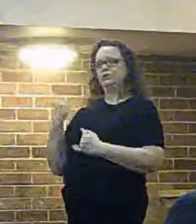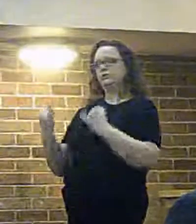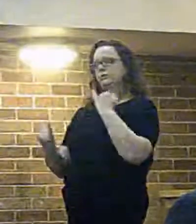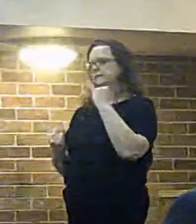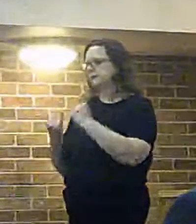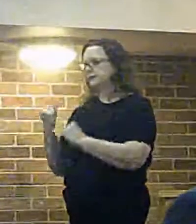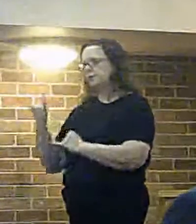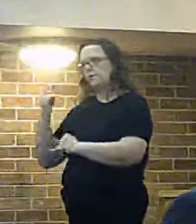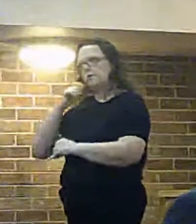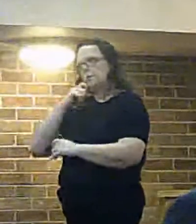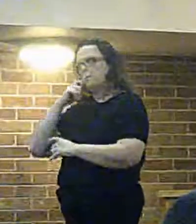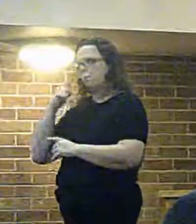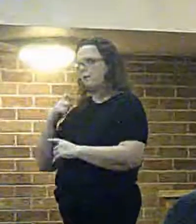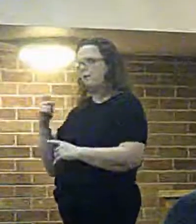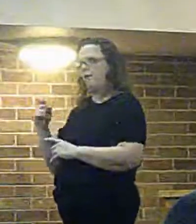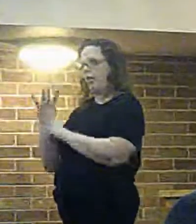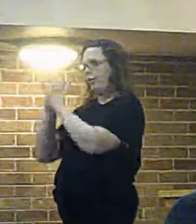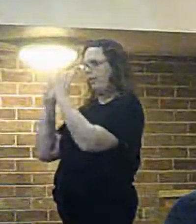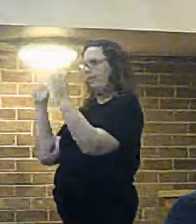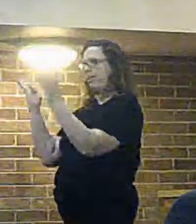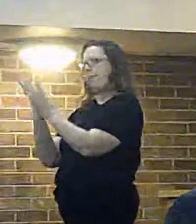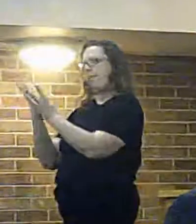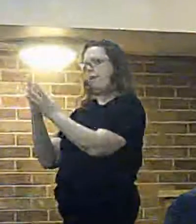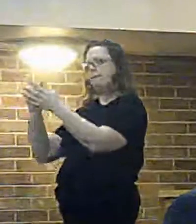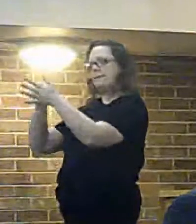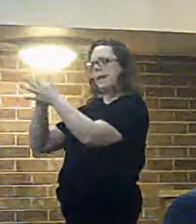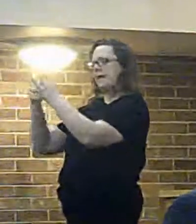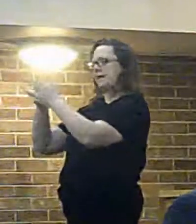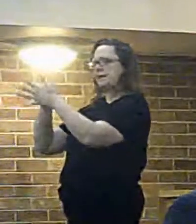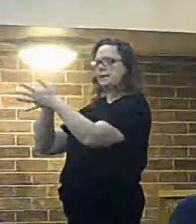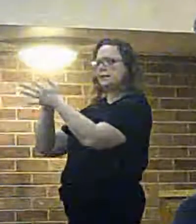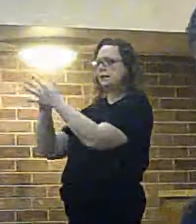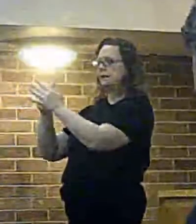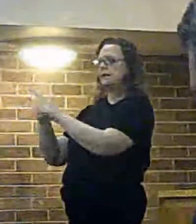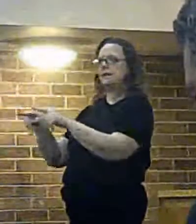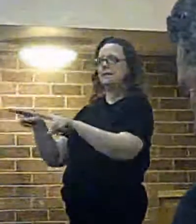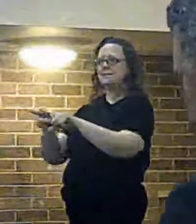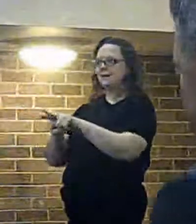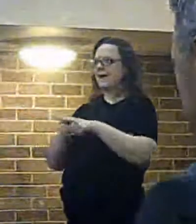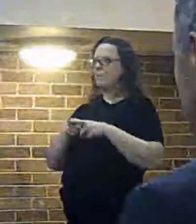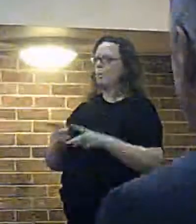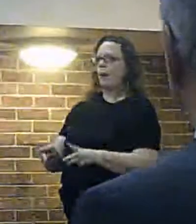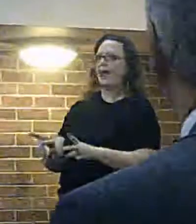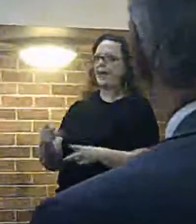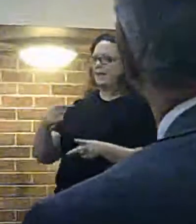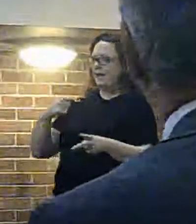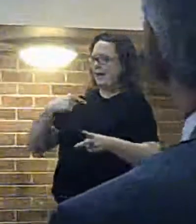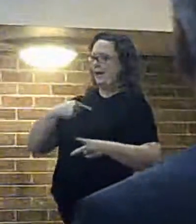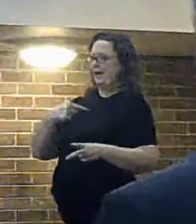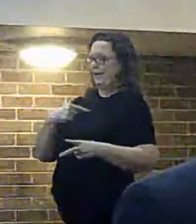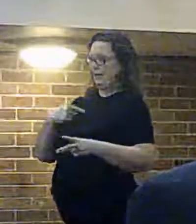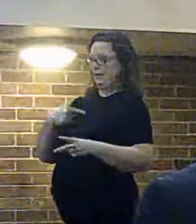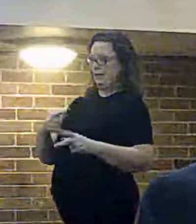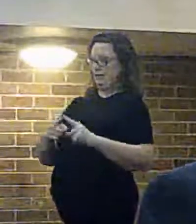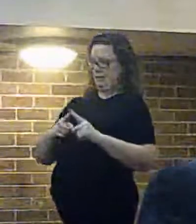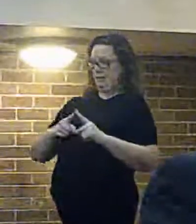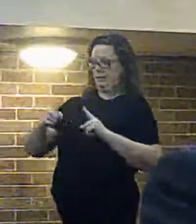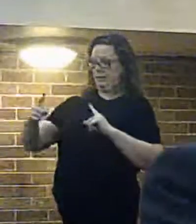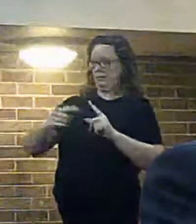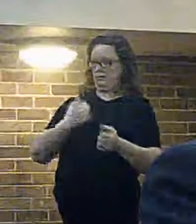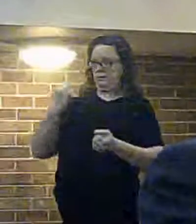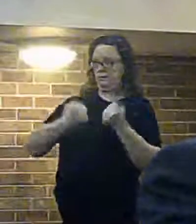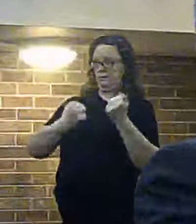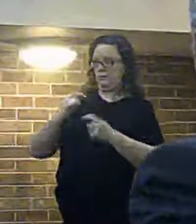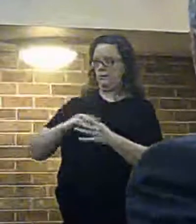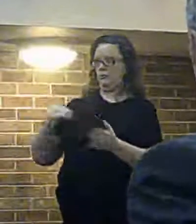our colleagues from will the planning officers because in the same way as i need to make operational recommendations based on my primary